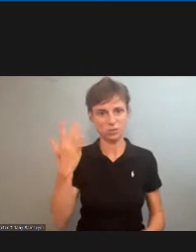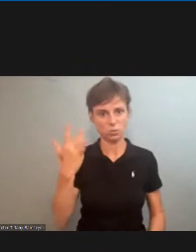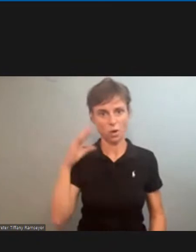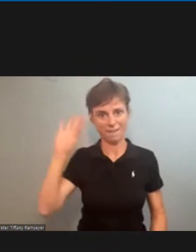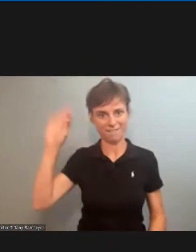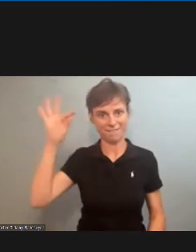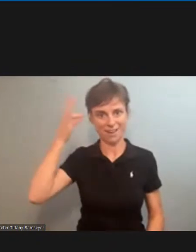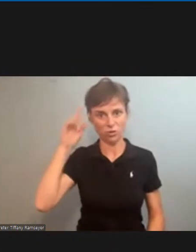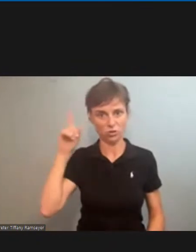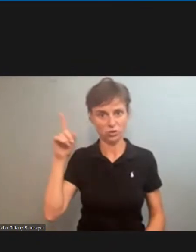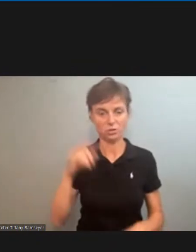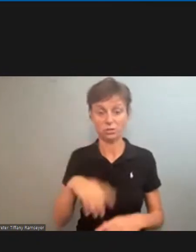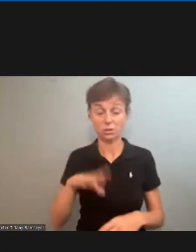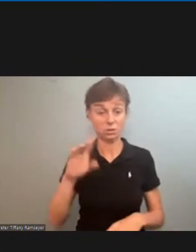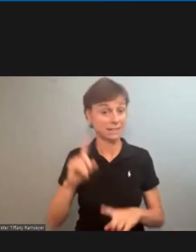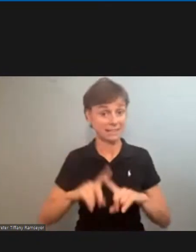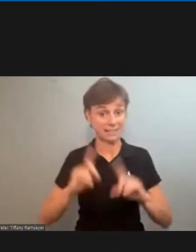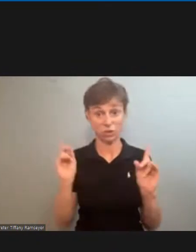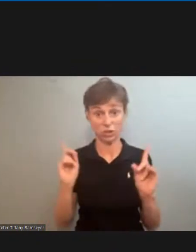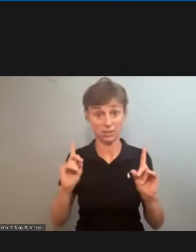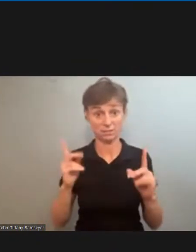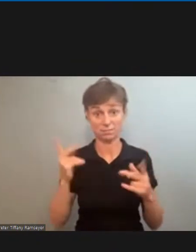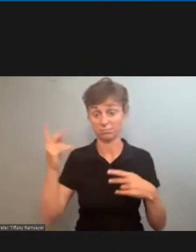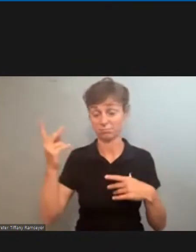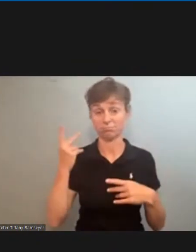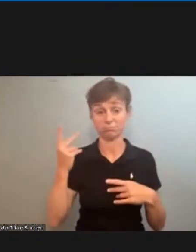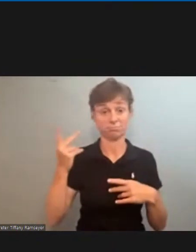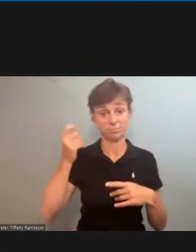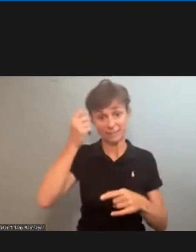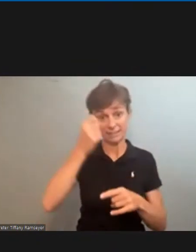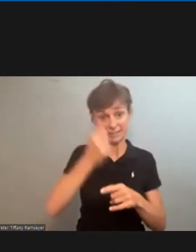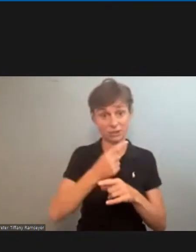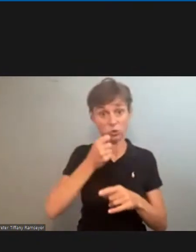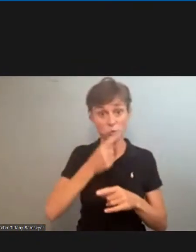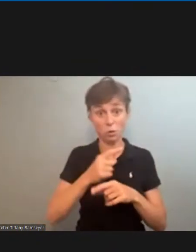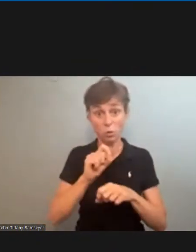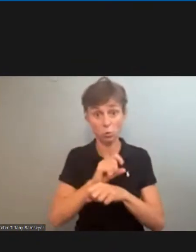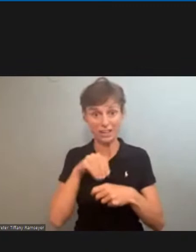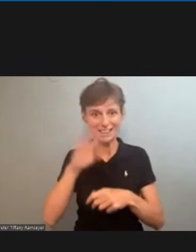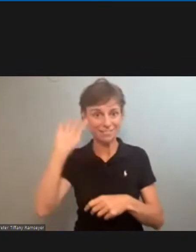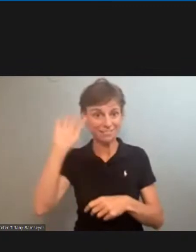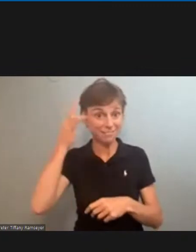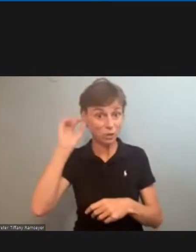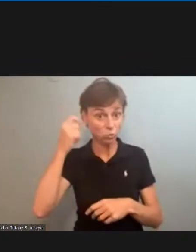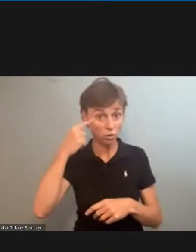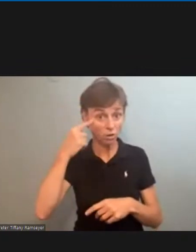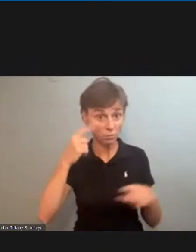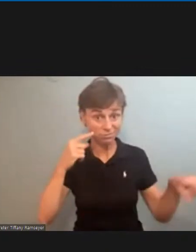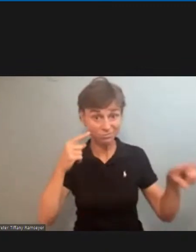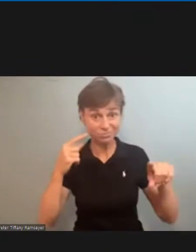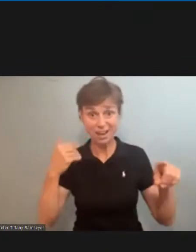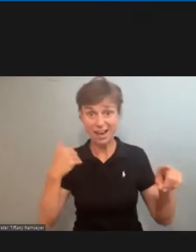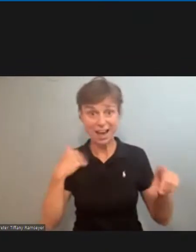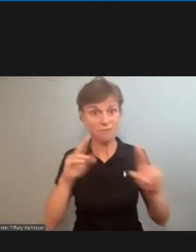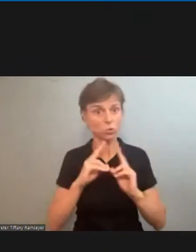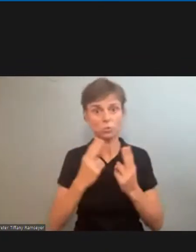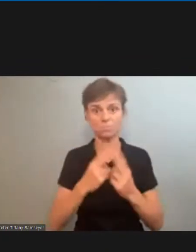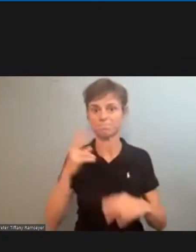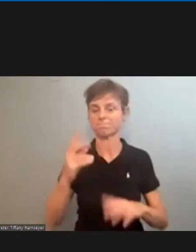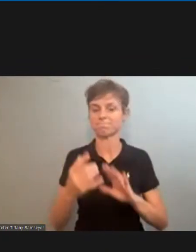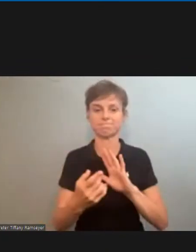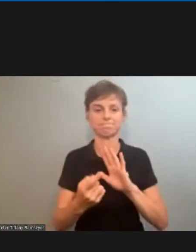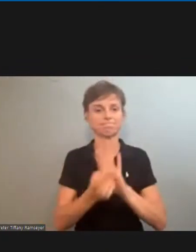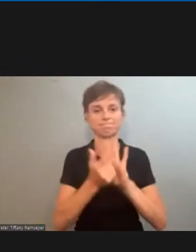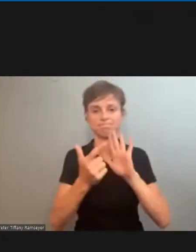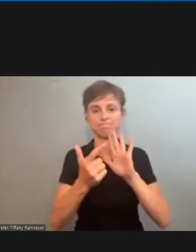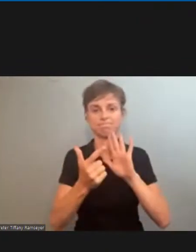different than them they do not have the right our sisters and brothers who work in the federal government even where they have you do not have the right the bargain